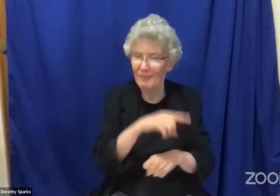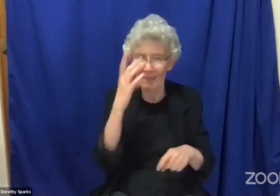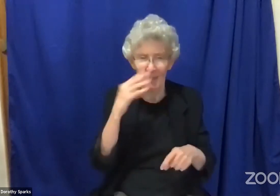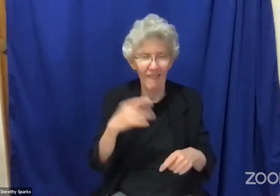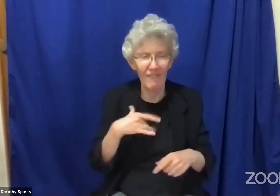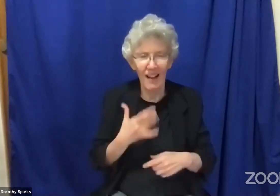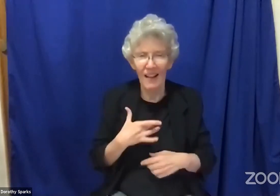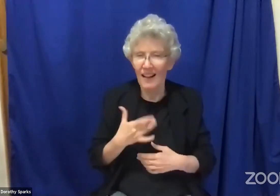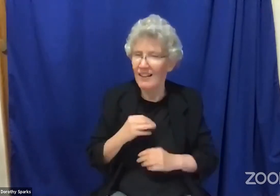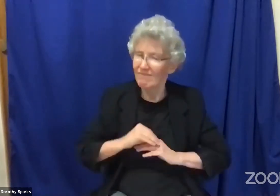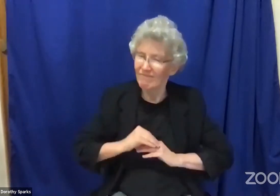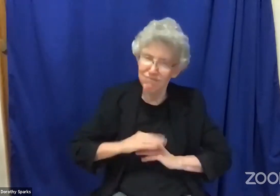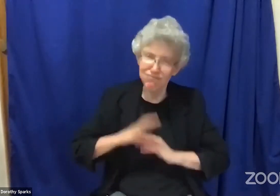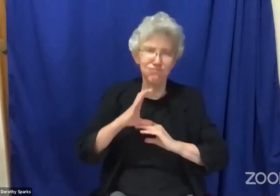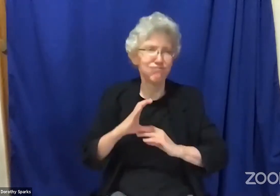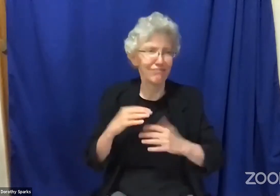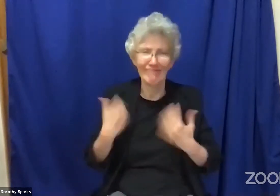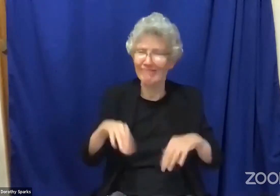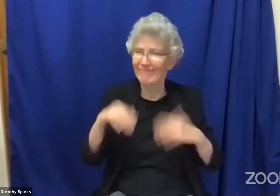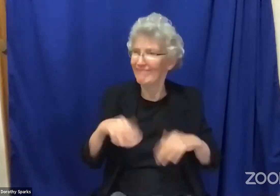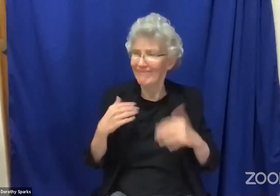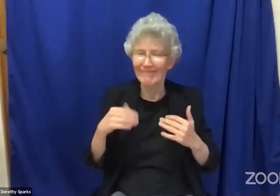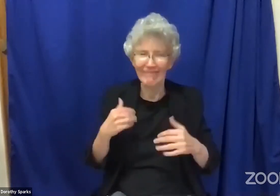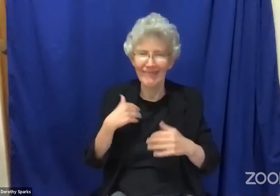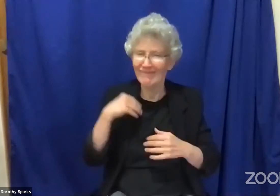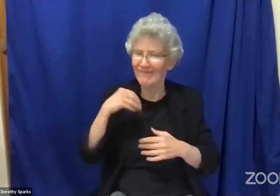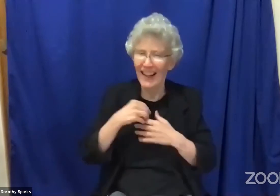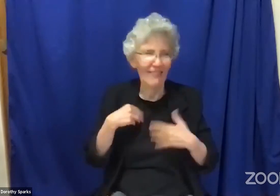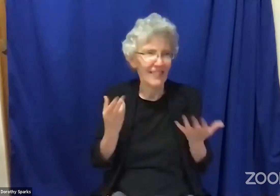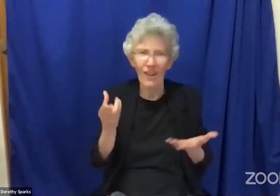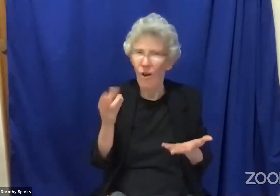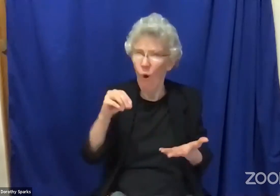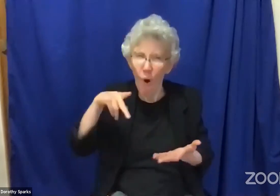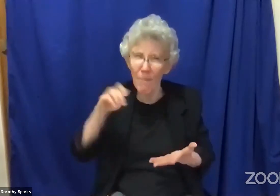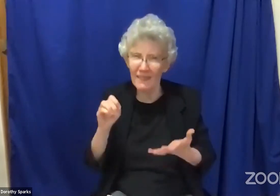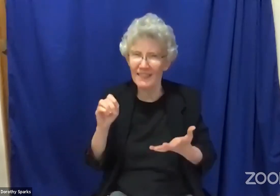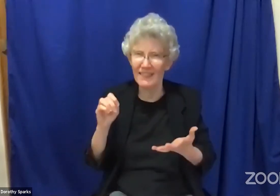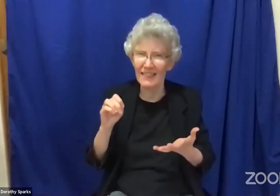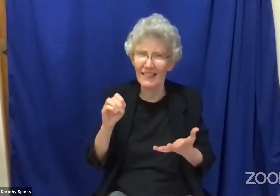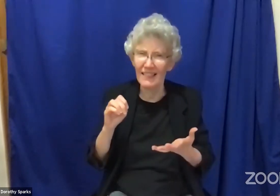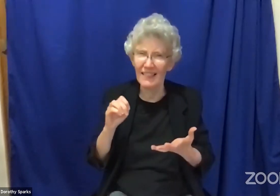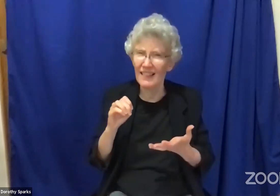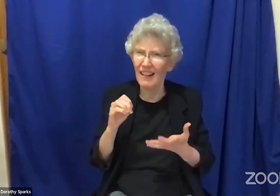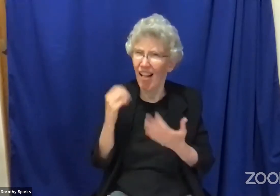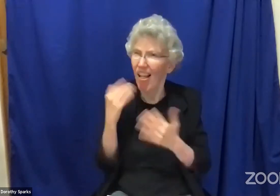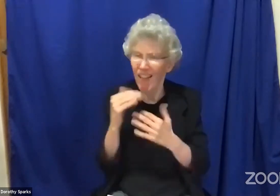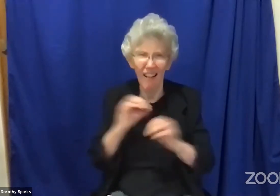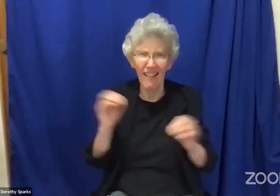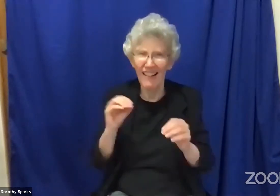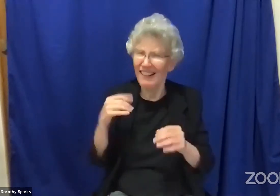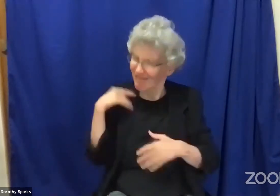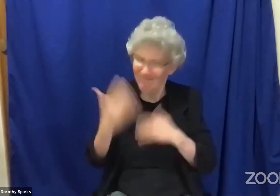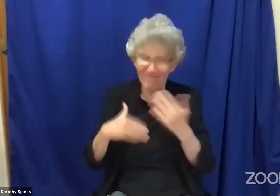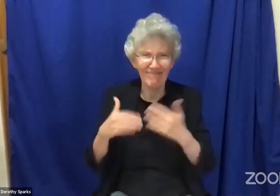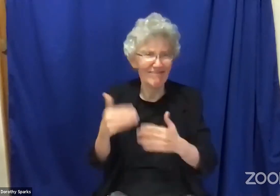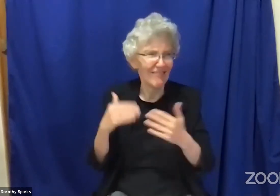and I'm sure that this serviceman felt inspired and that through this positive